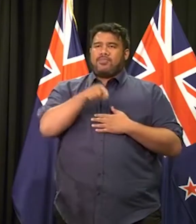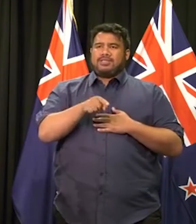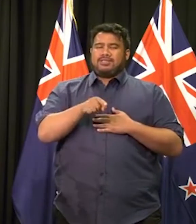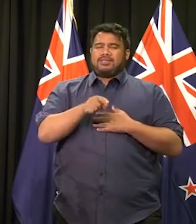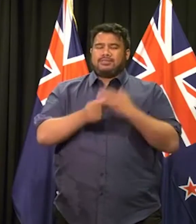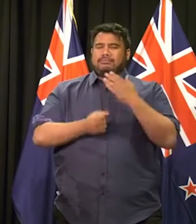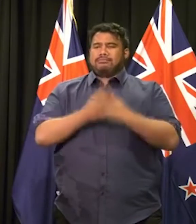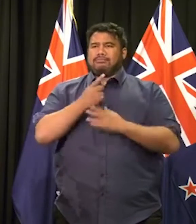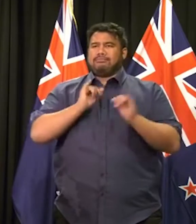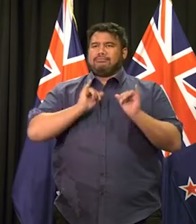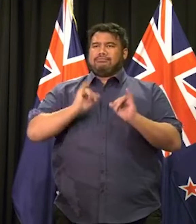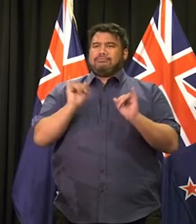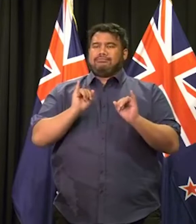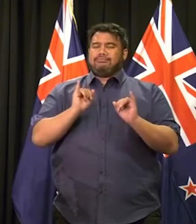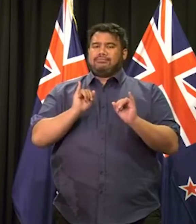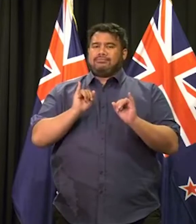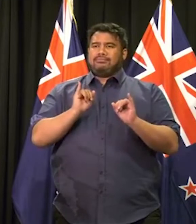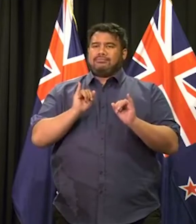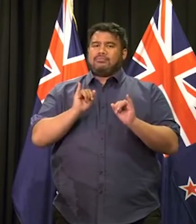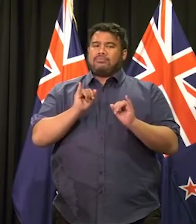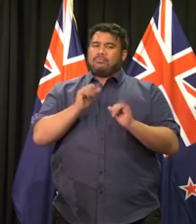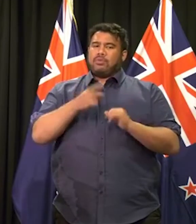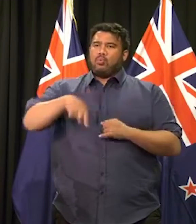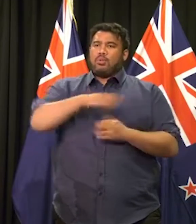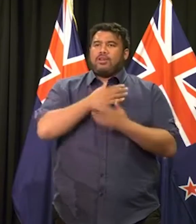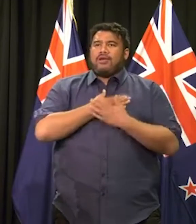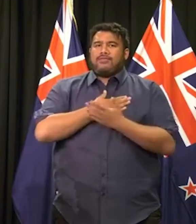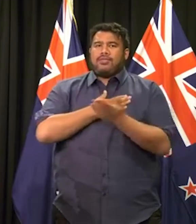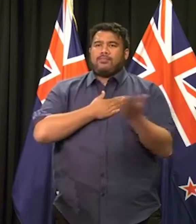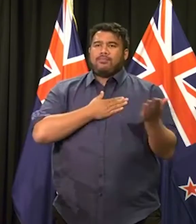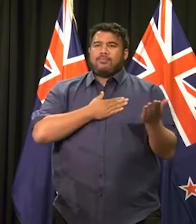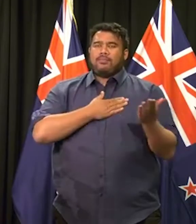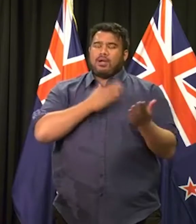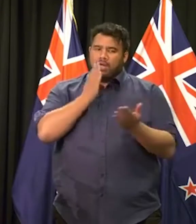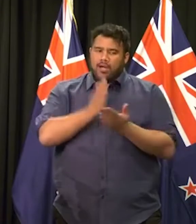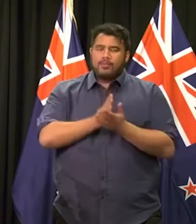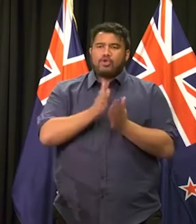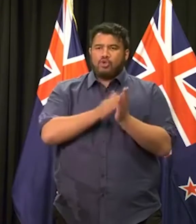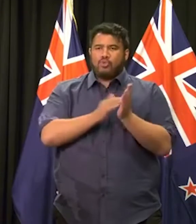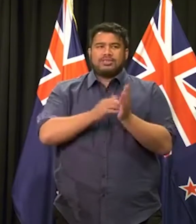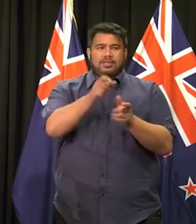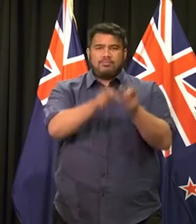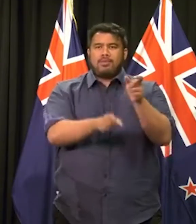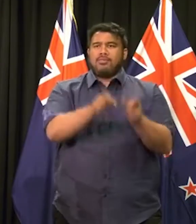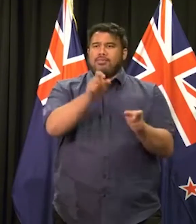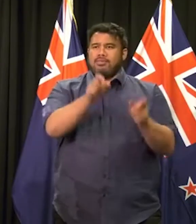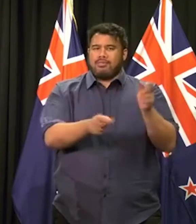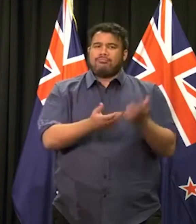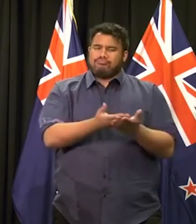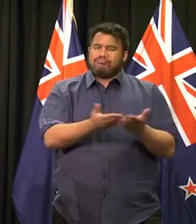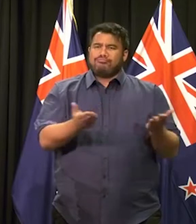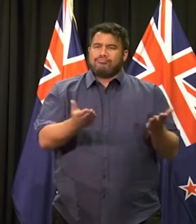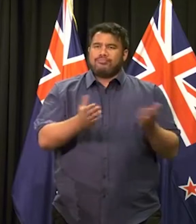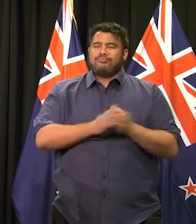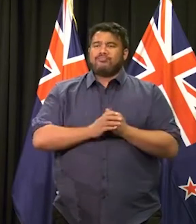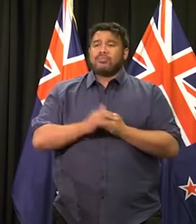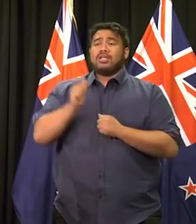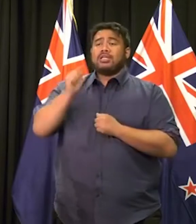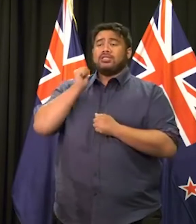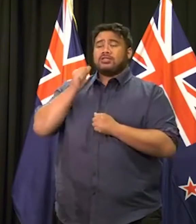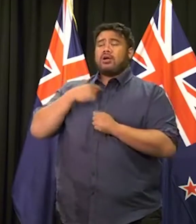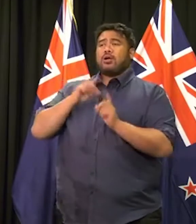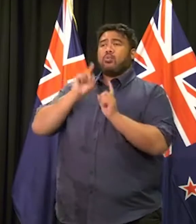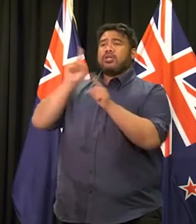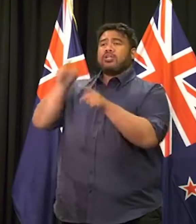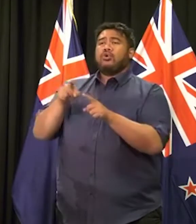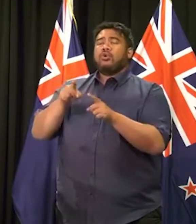and they were New Zealanders. Many of you will know that today I went to Kilburni Mosque to lay flowers